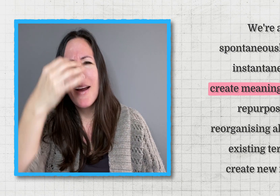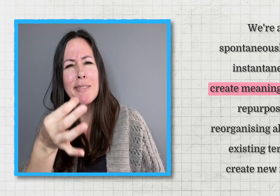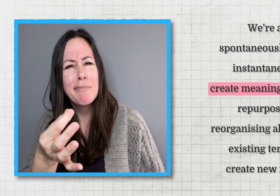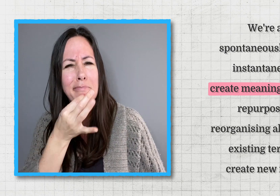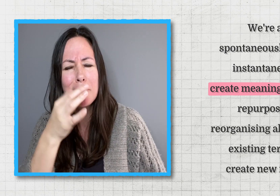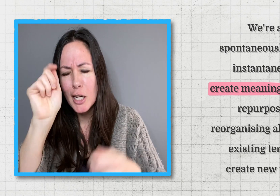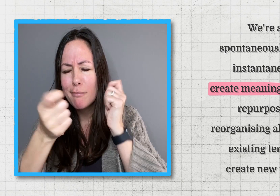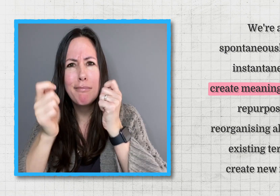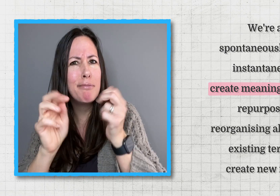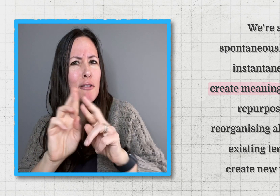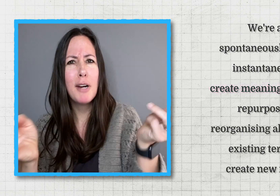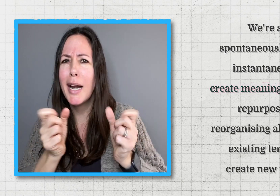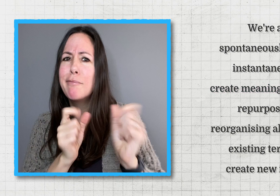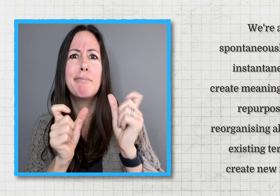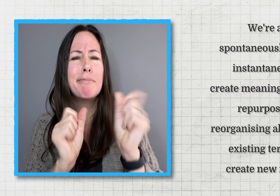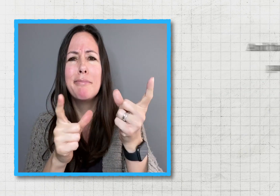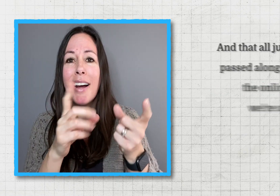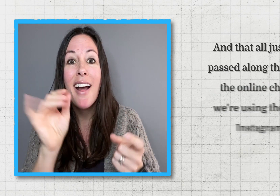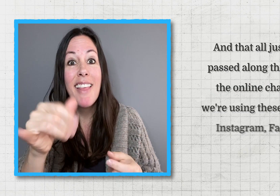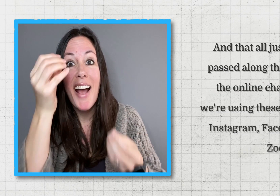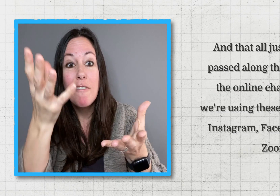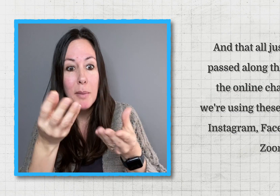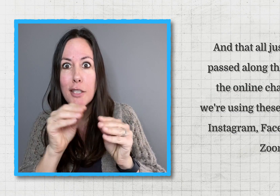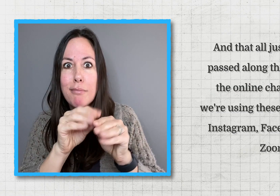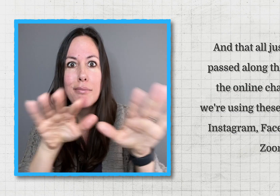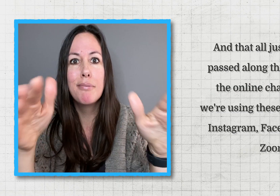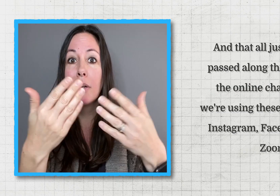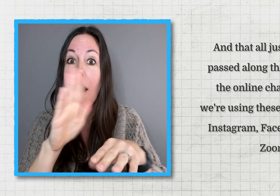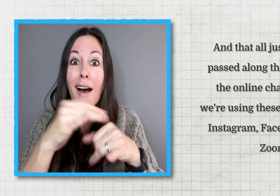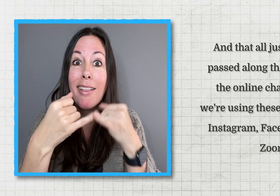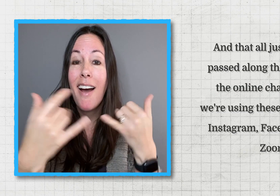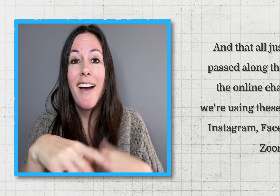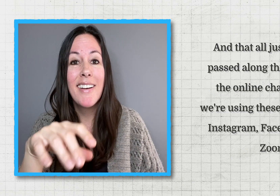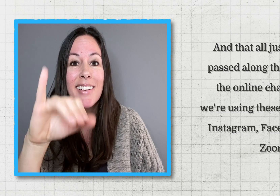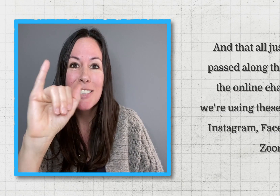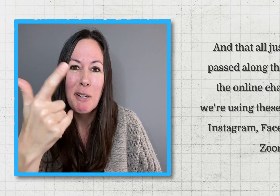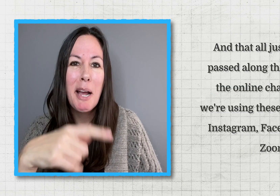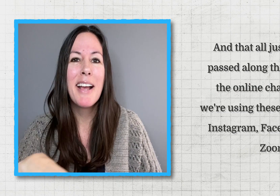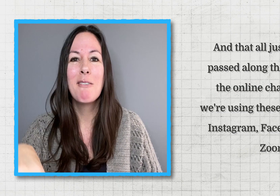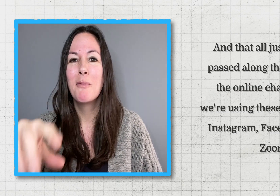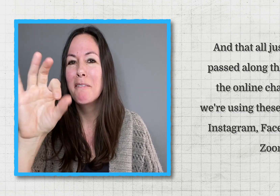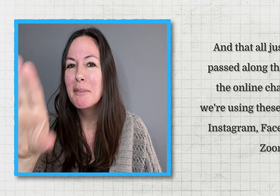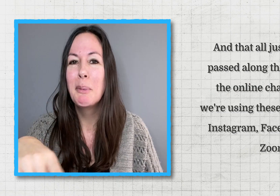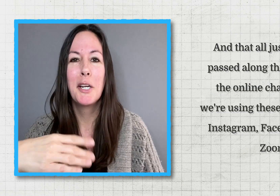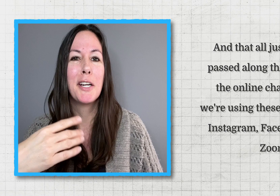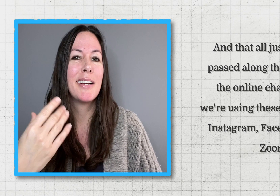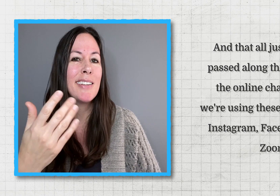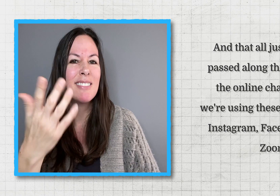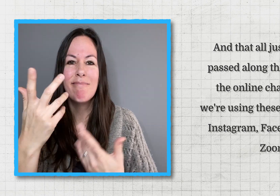or create new items that all just get passed along through the online channels we're using these days. Instagram, Facebook,